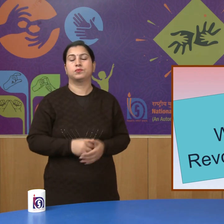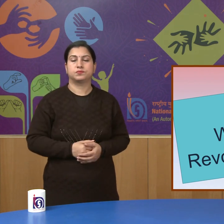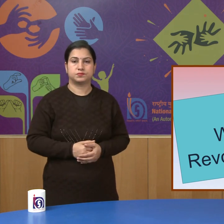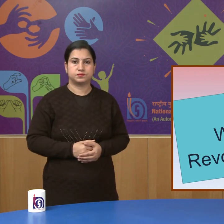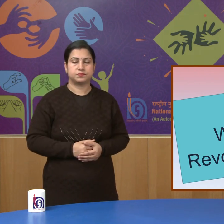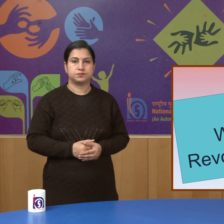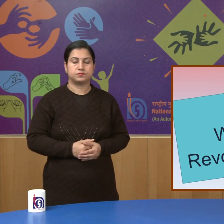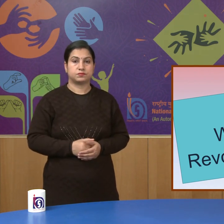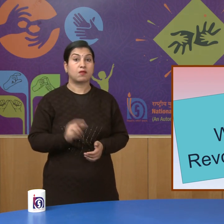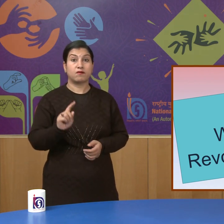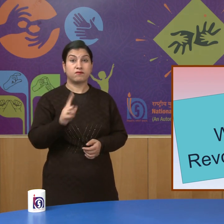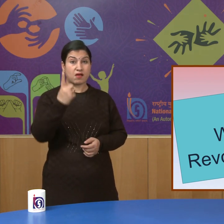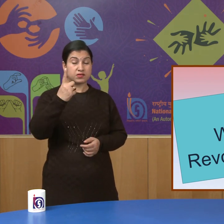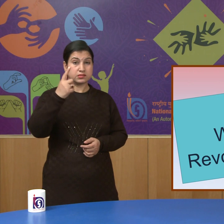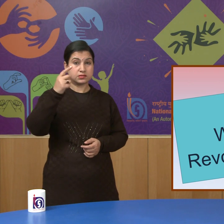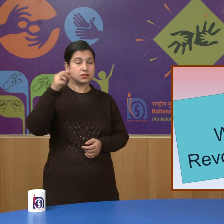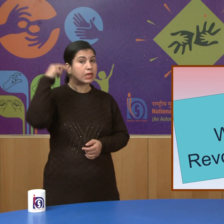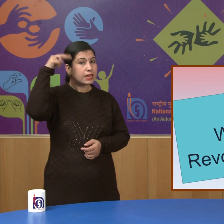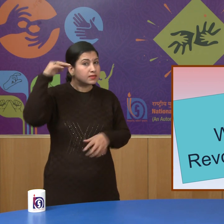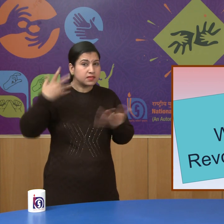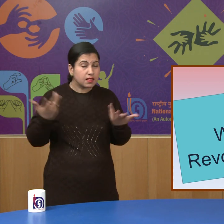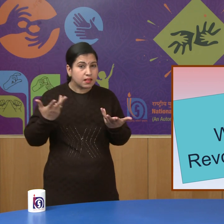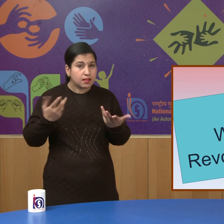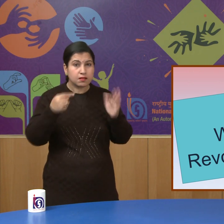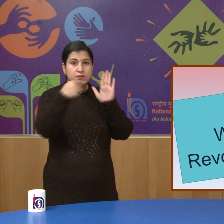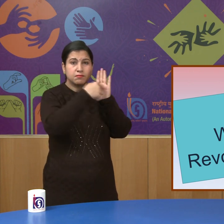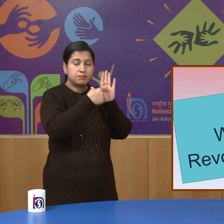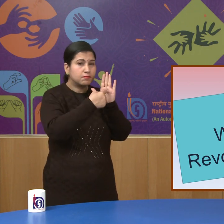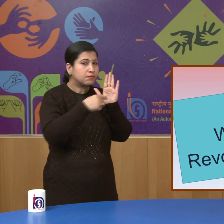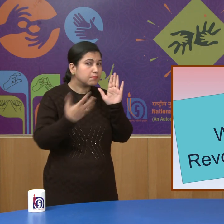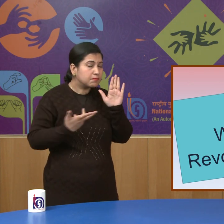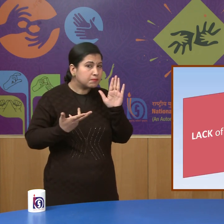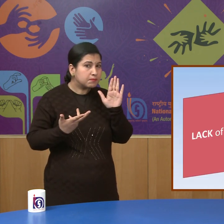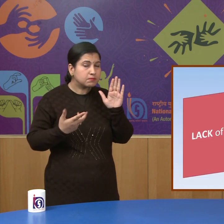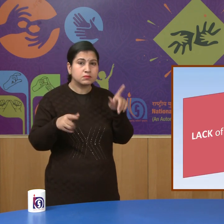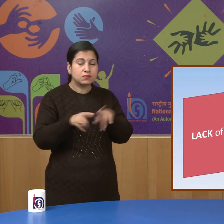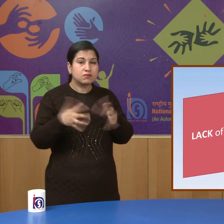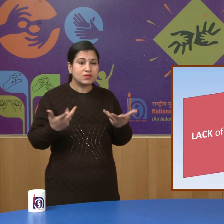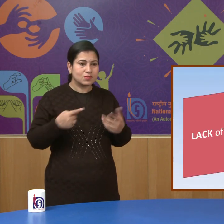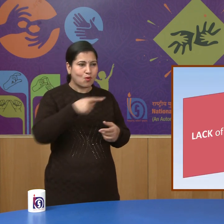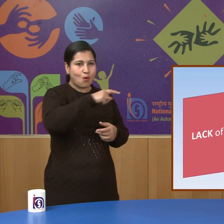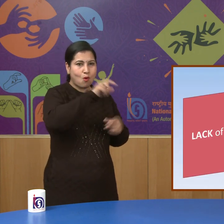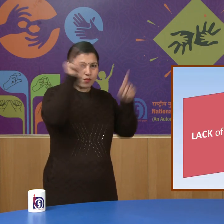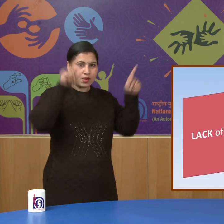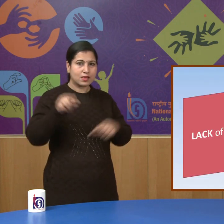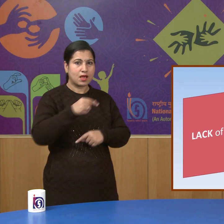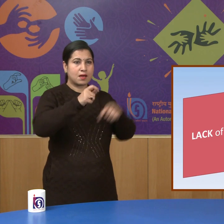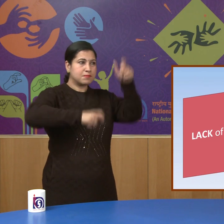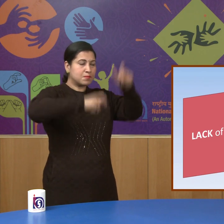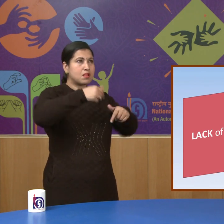the first cause was the lack of unity among Indians.